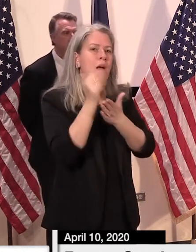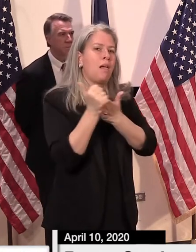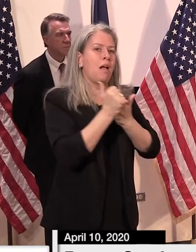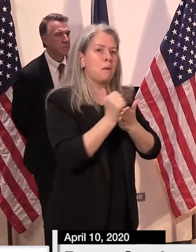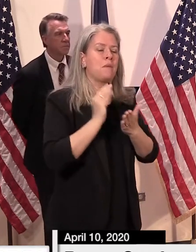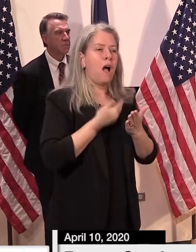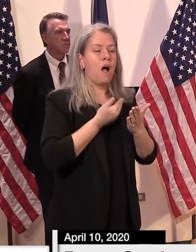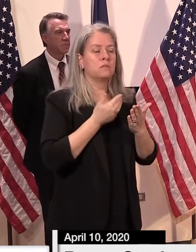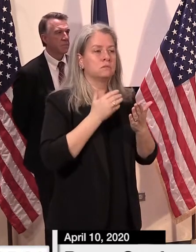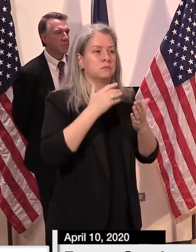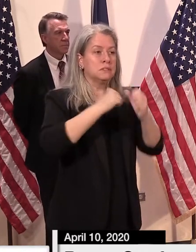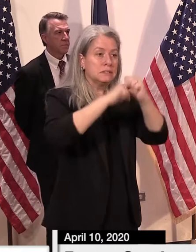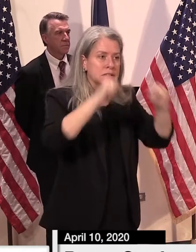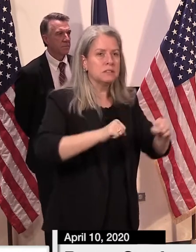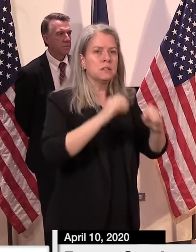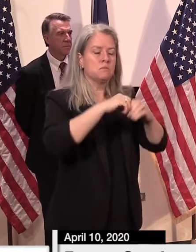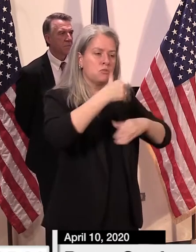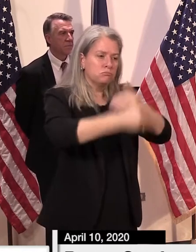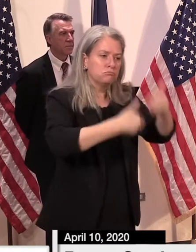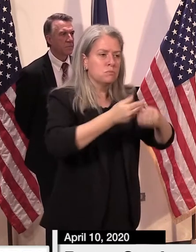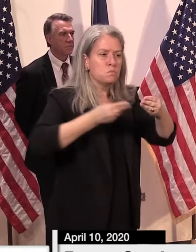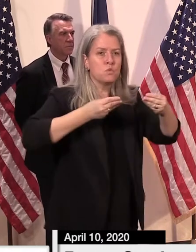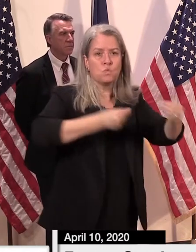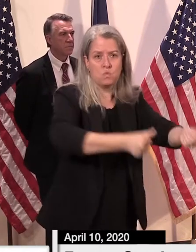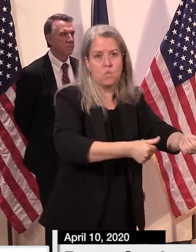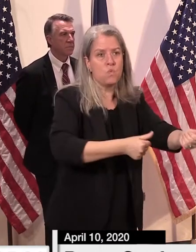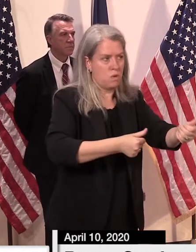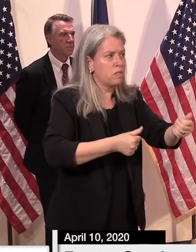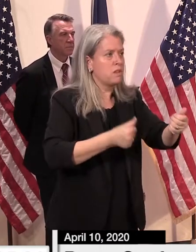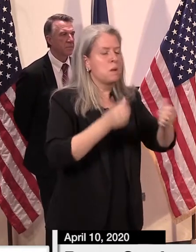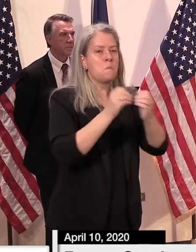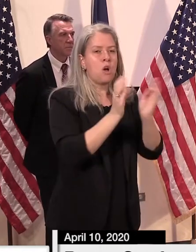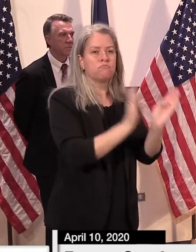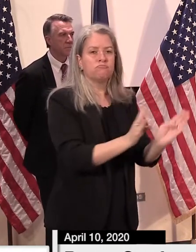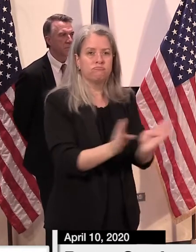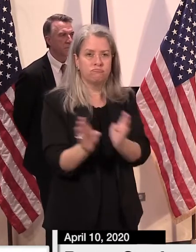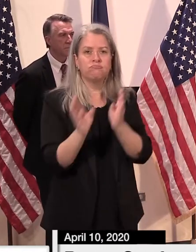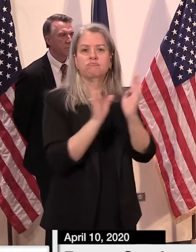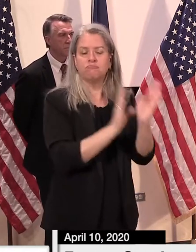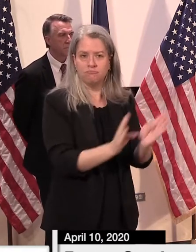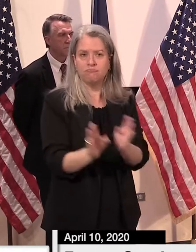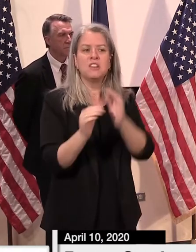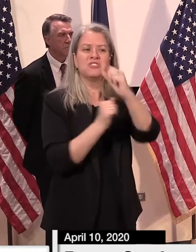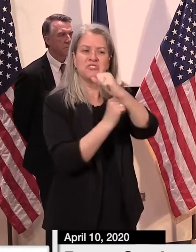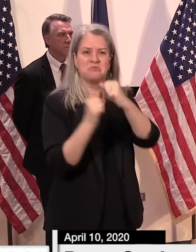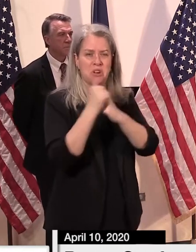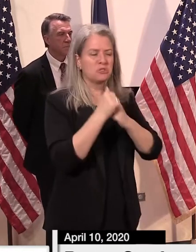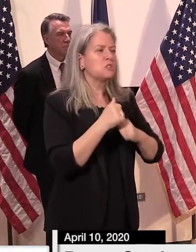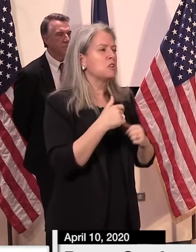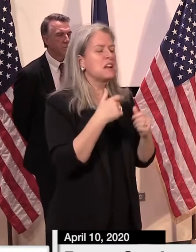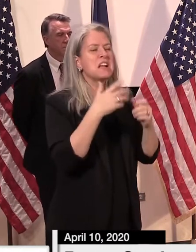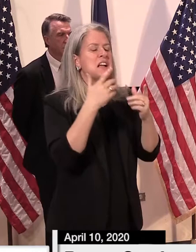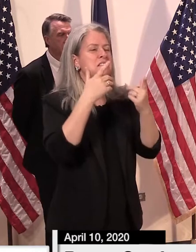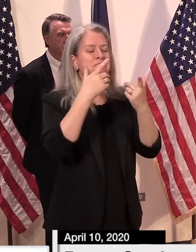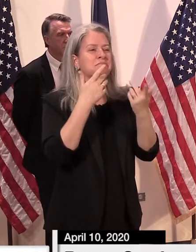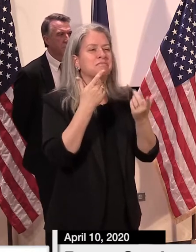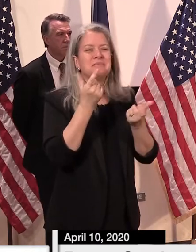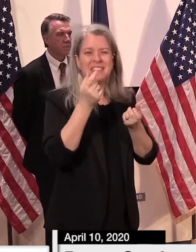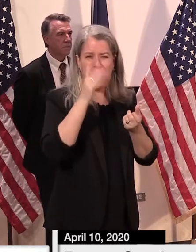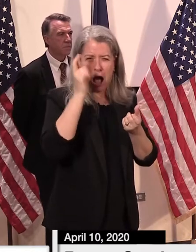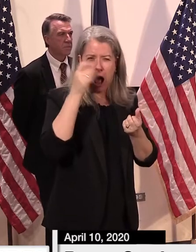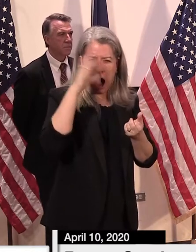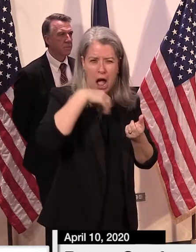doesn't prevent people from being able to get into our call center. I can share a little bit more about that, but let me just say that